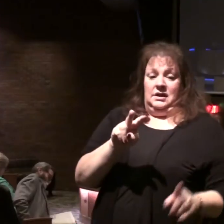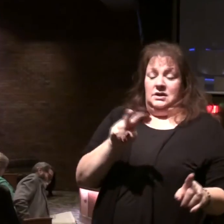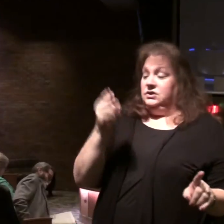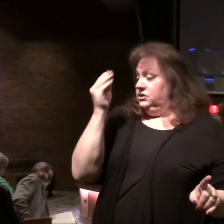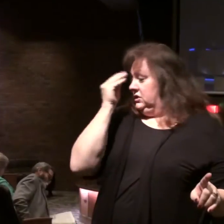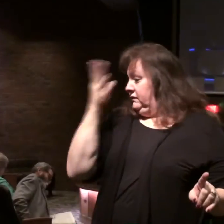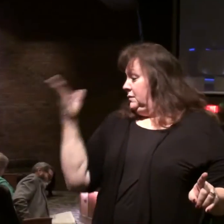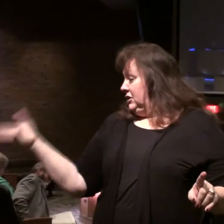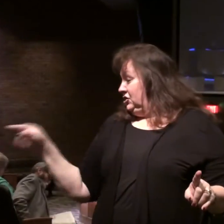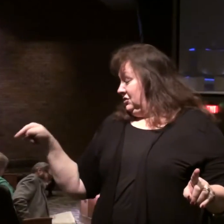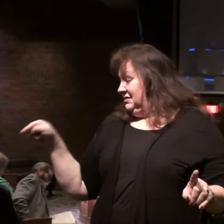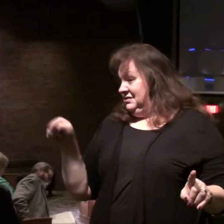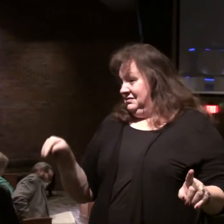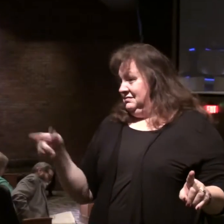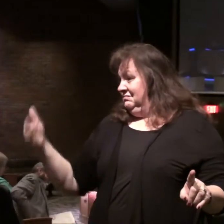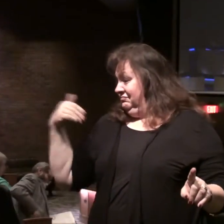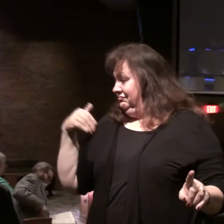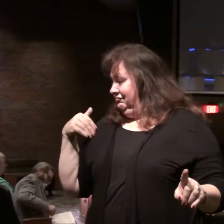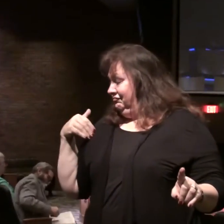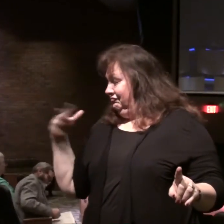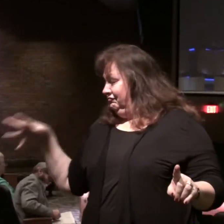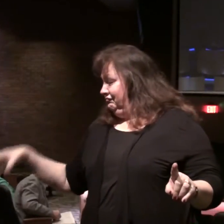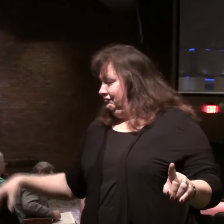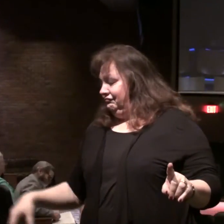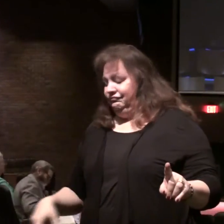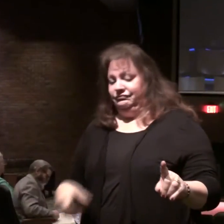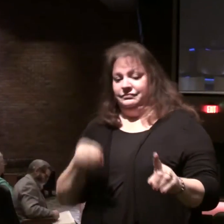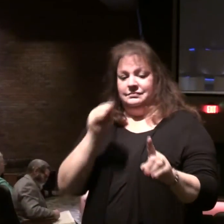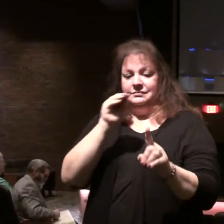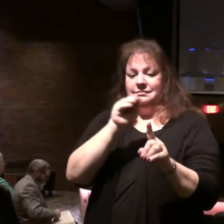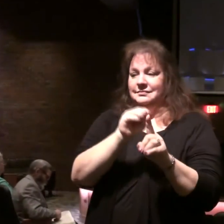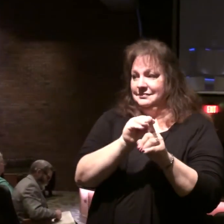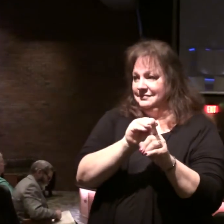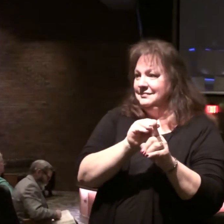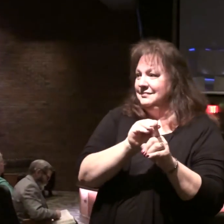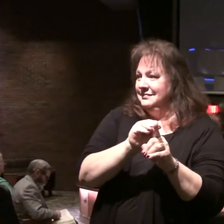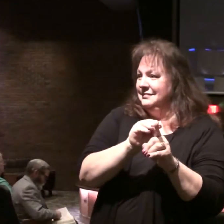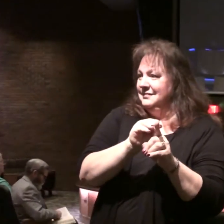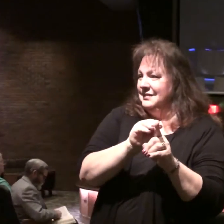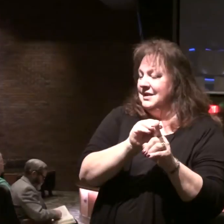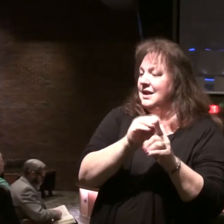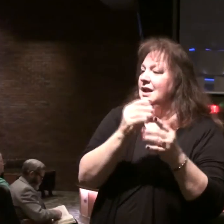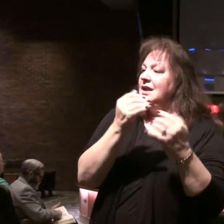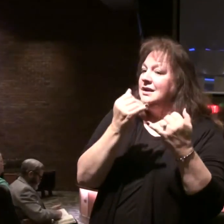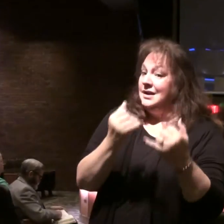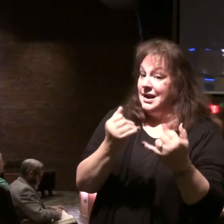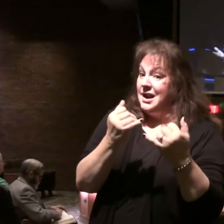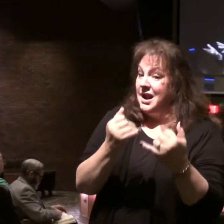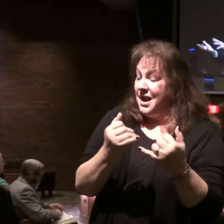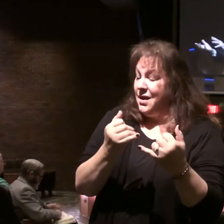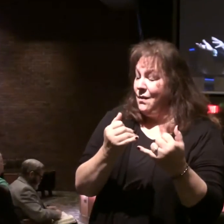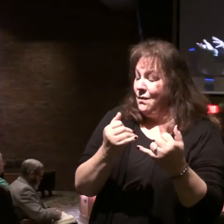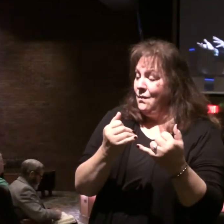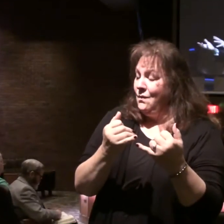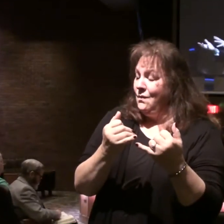revealed by earlier prophets, by Christ, and now